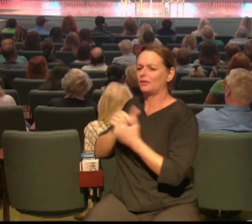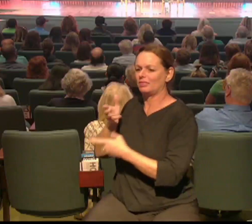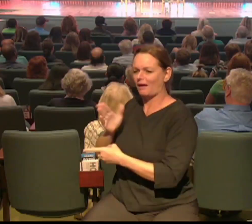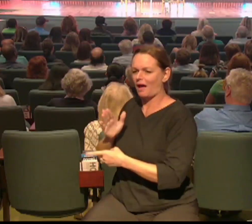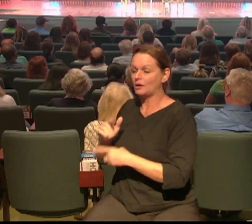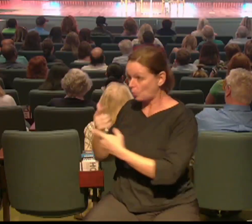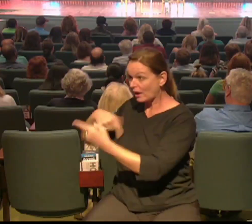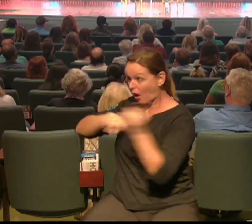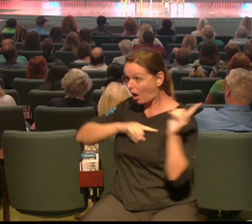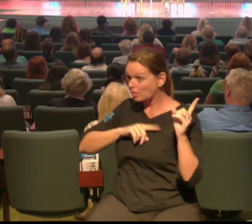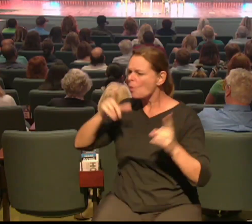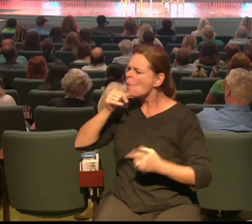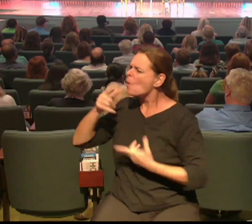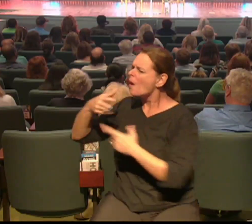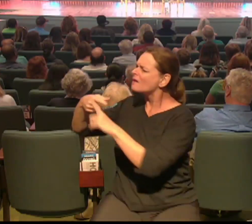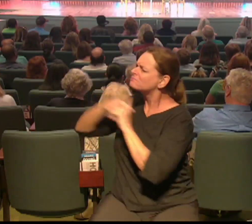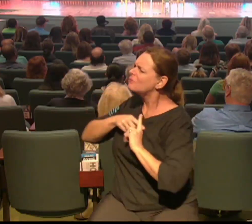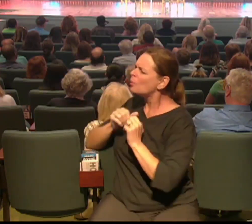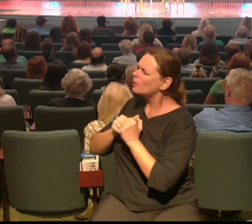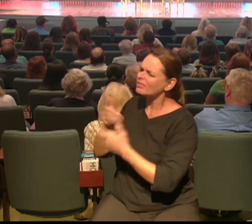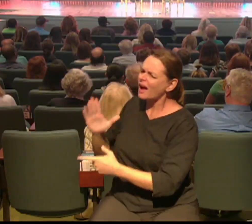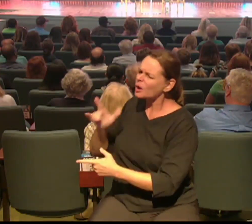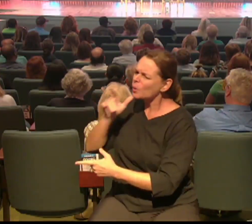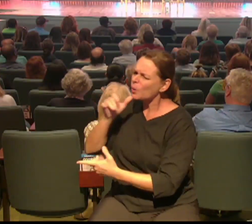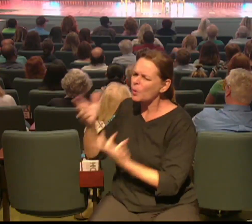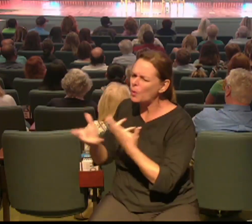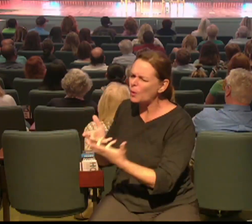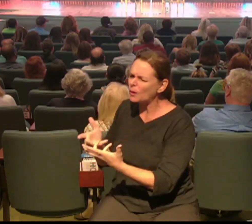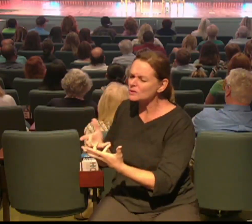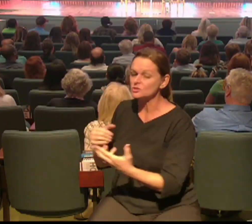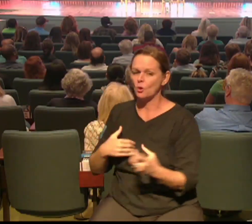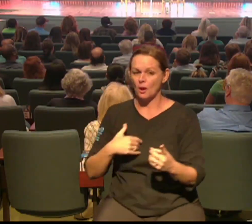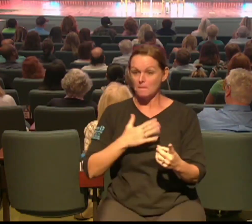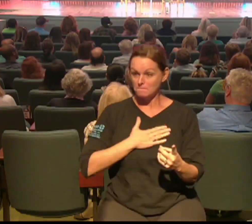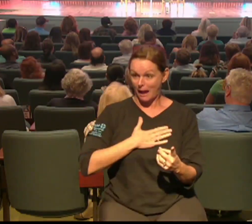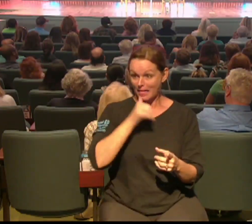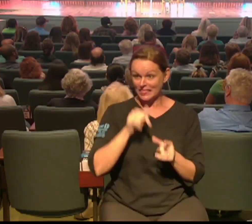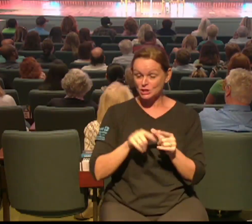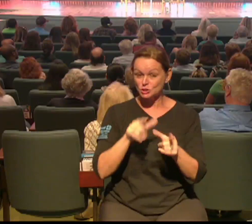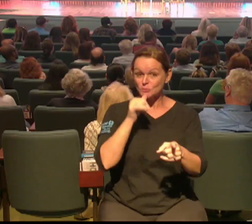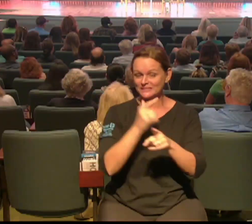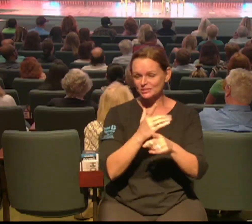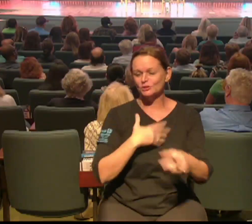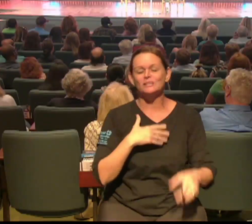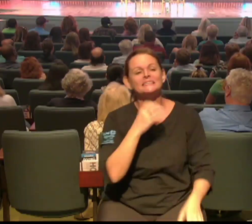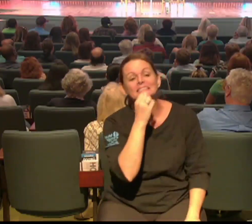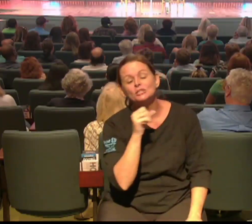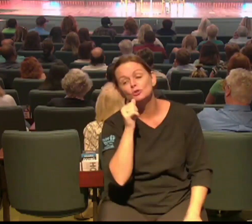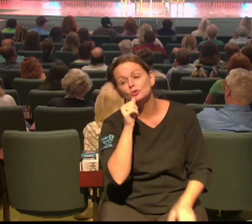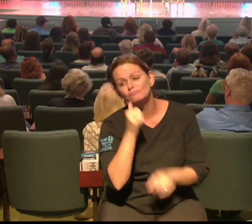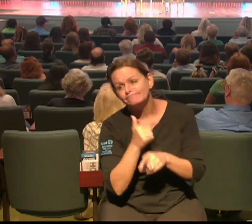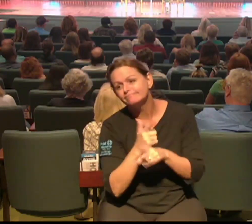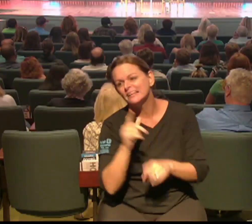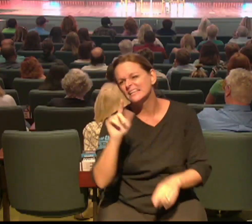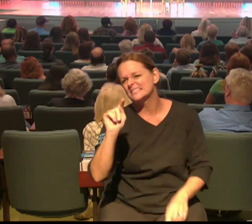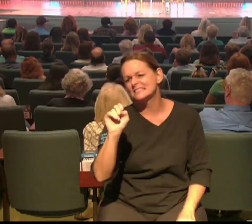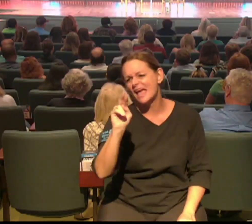like this and it says this, Dear Terry, as I sit down to write this letter, my mind and my heart go back to a time when you were a 10th grade student